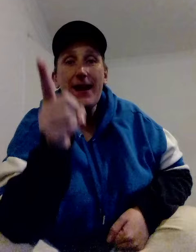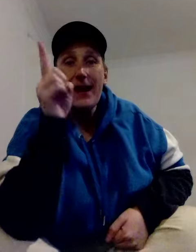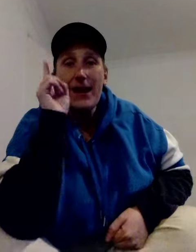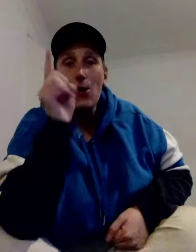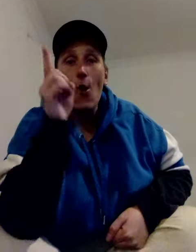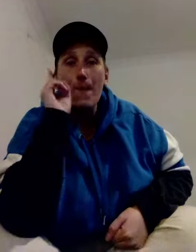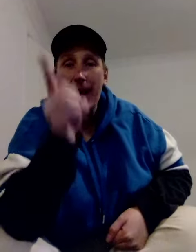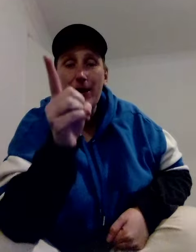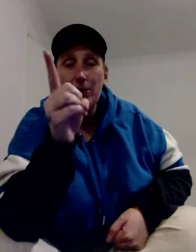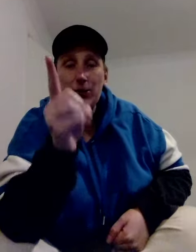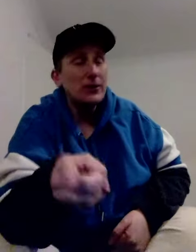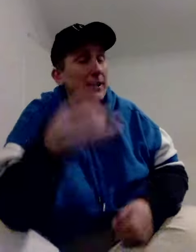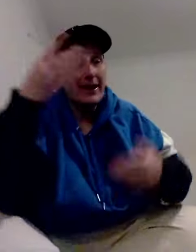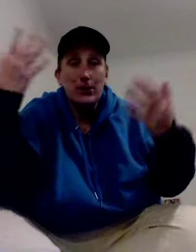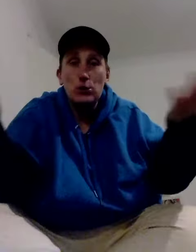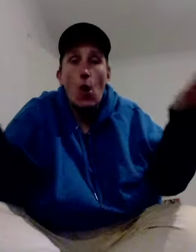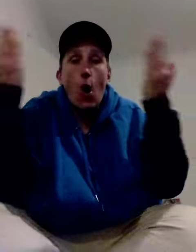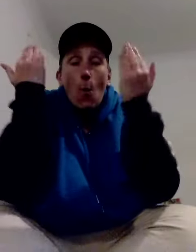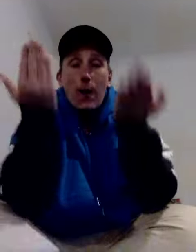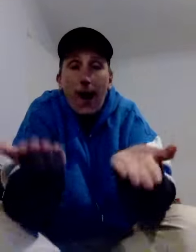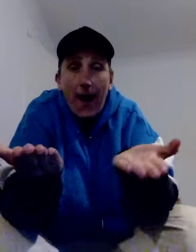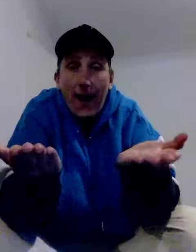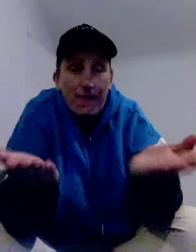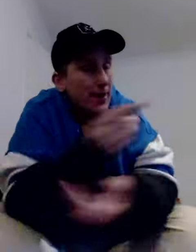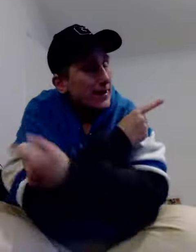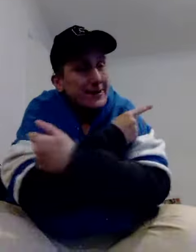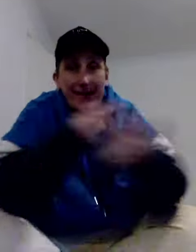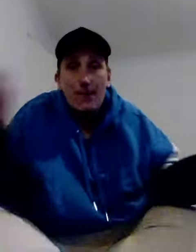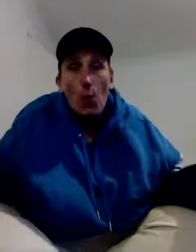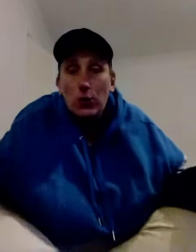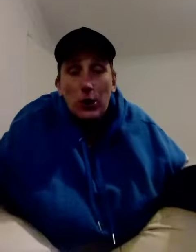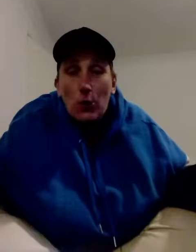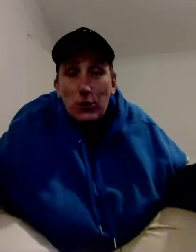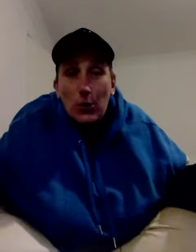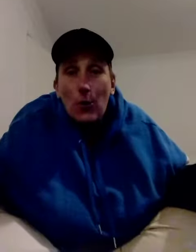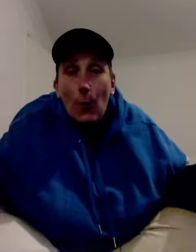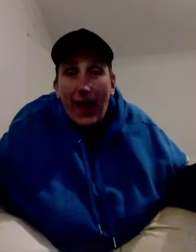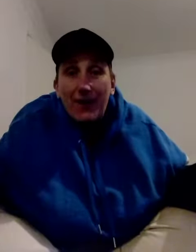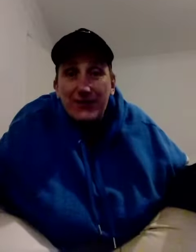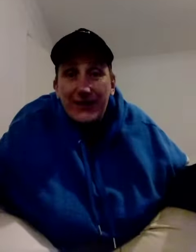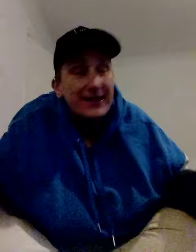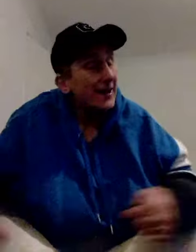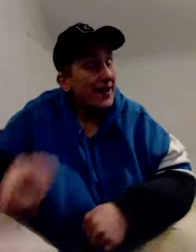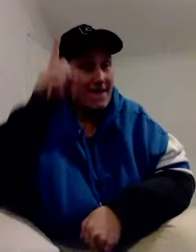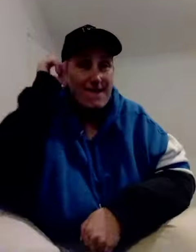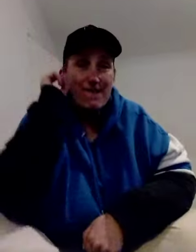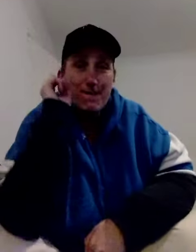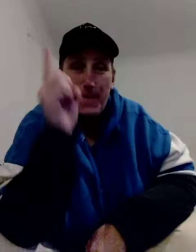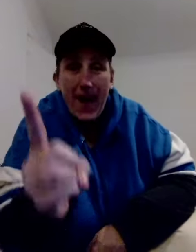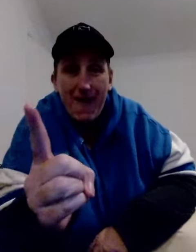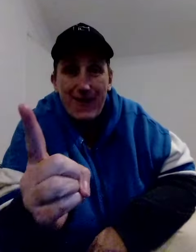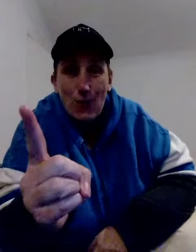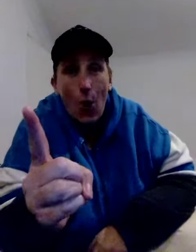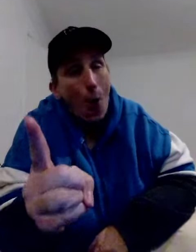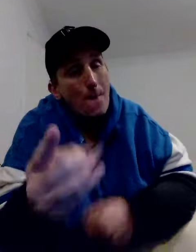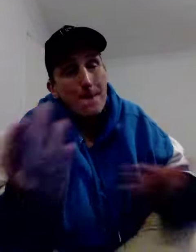Be patient in your own life. See what you're to do without it. Bury your own